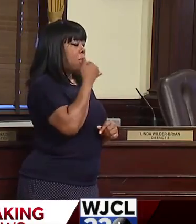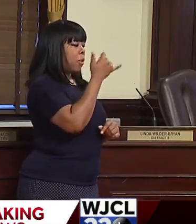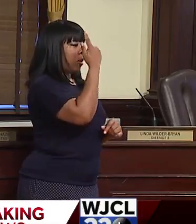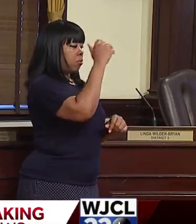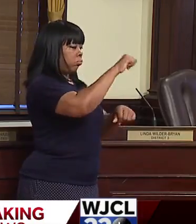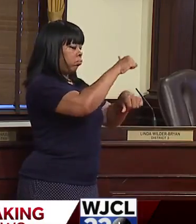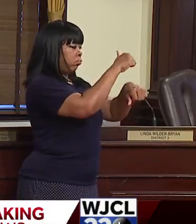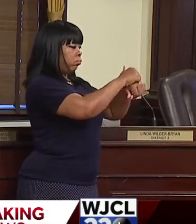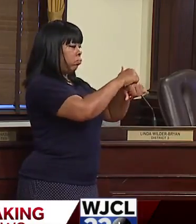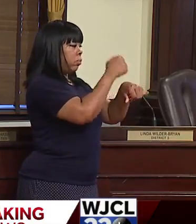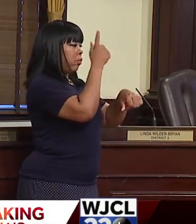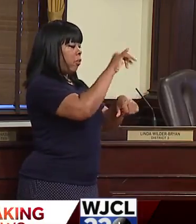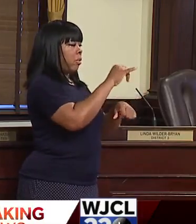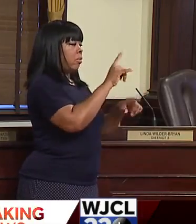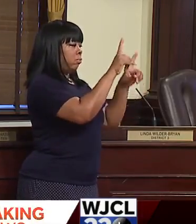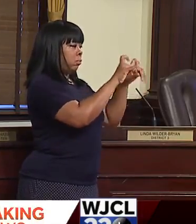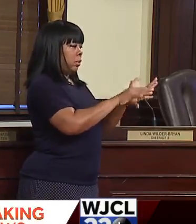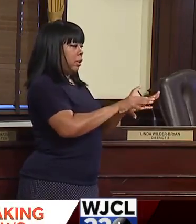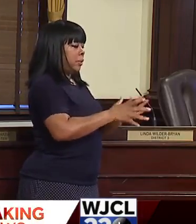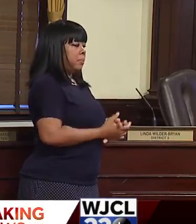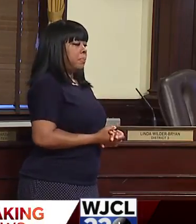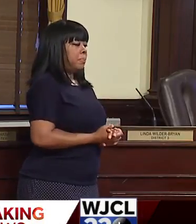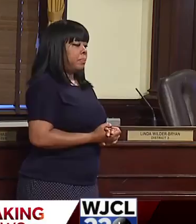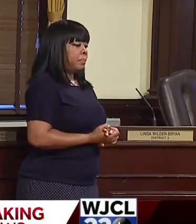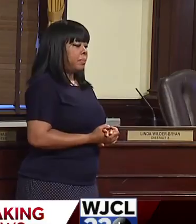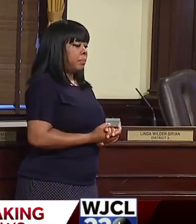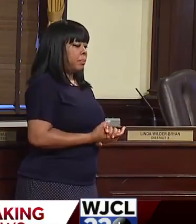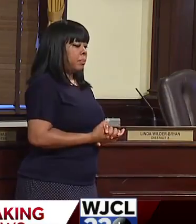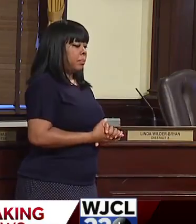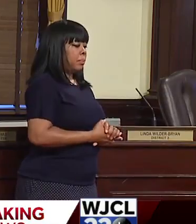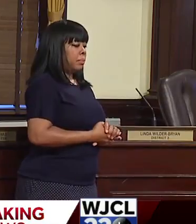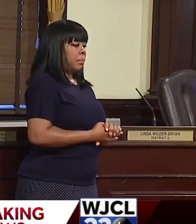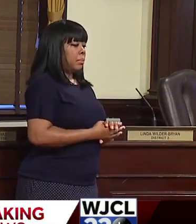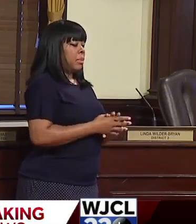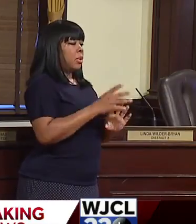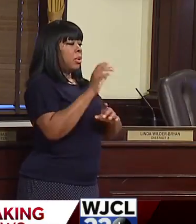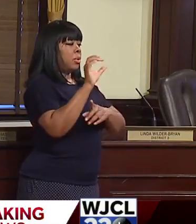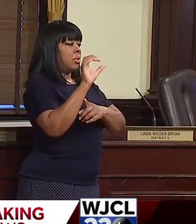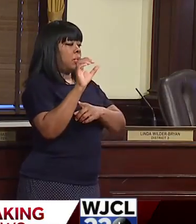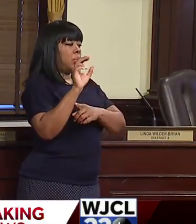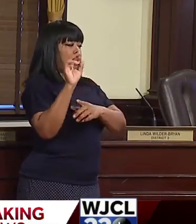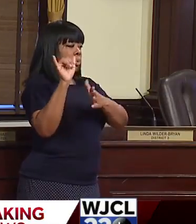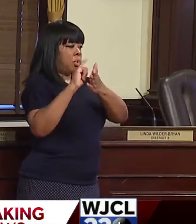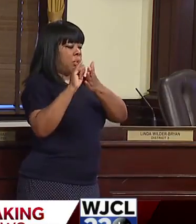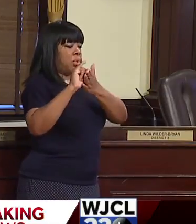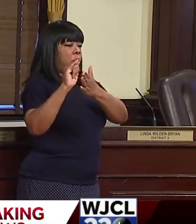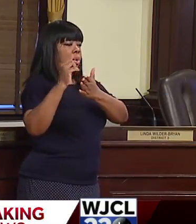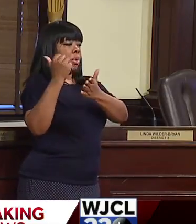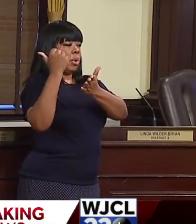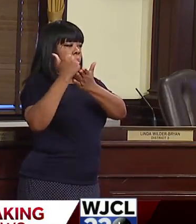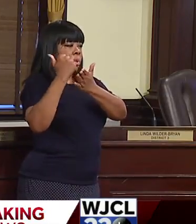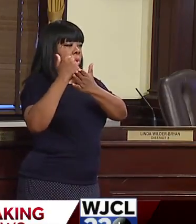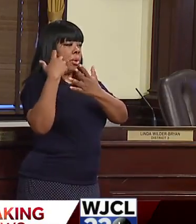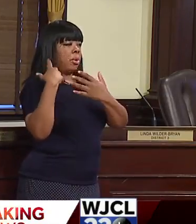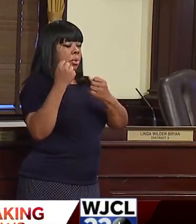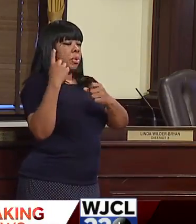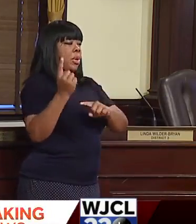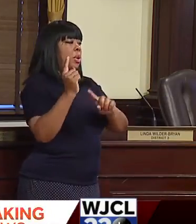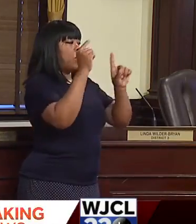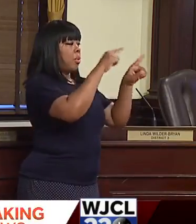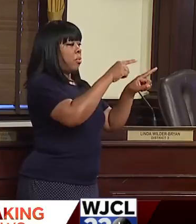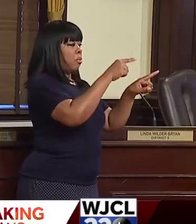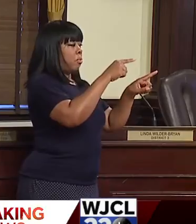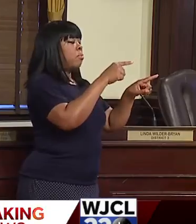So most Community Care and Northwell Health of New York are staffing the sites.